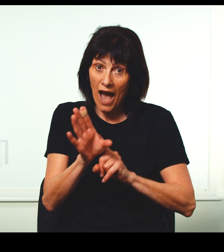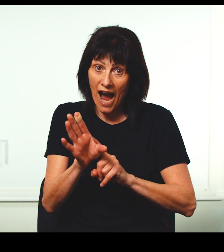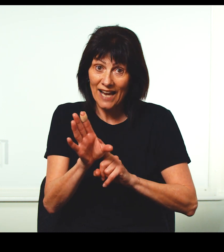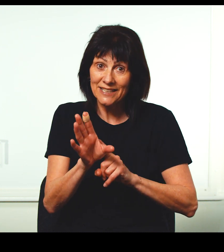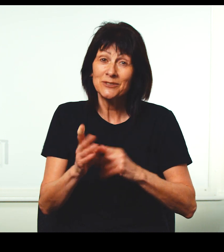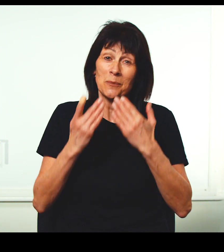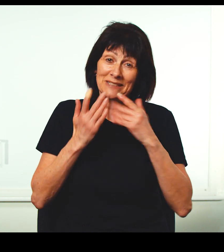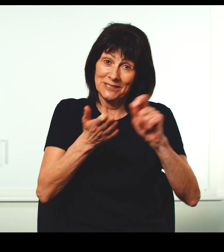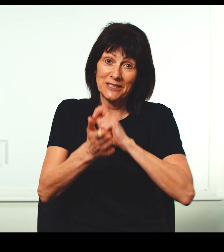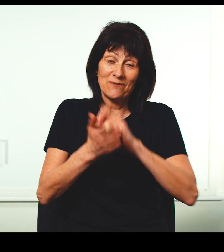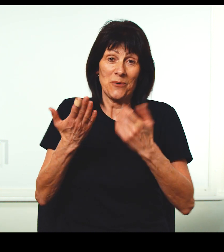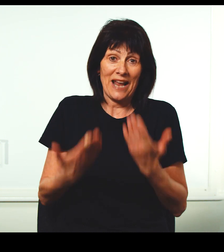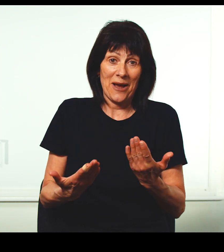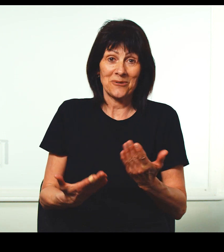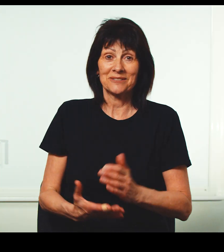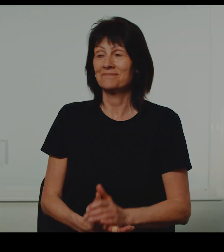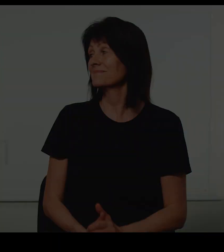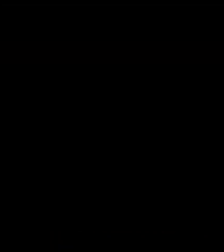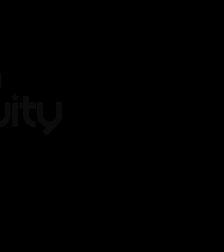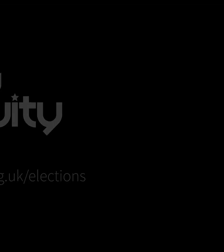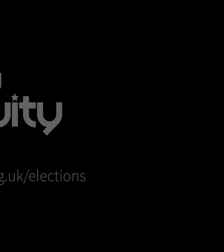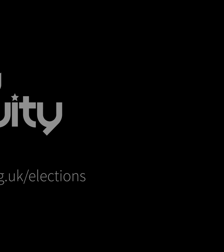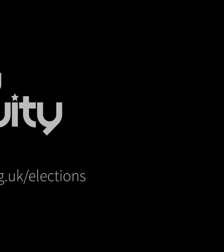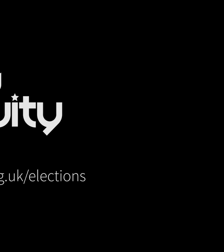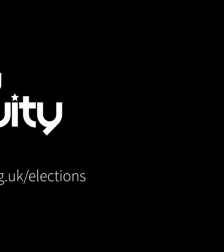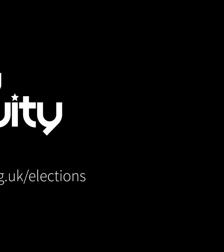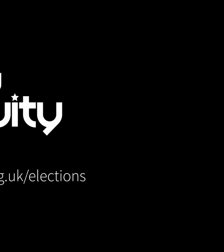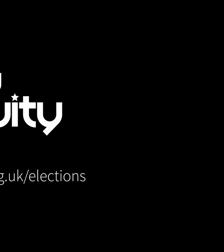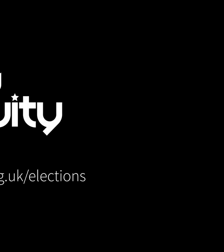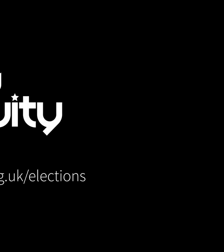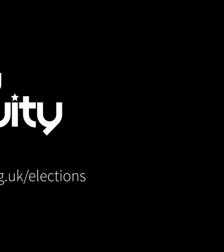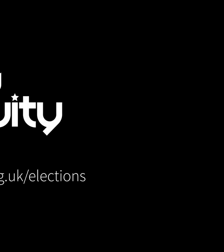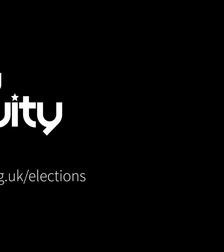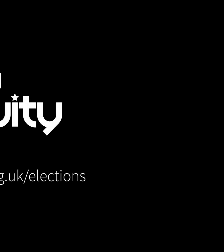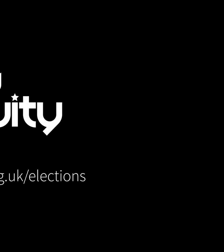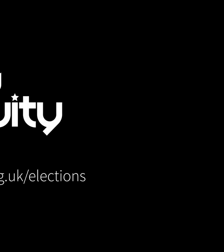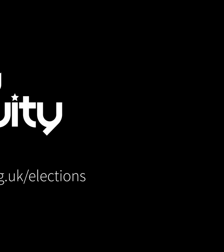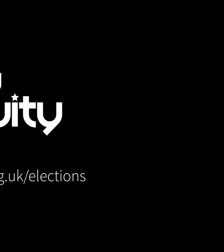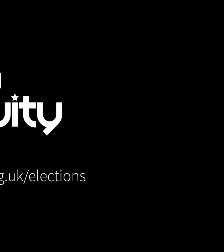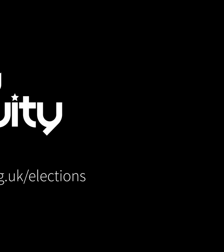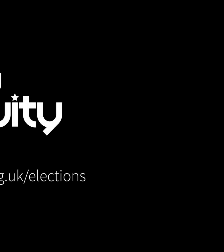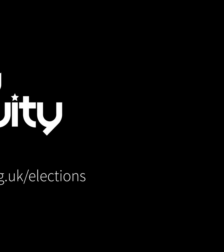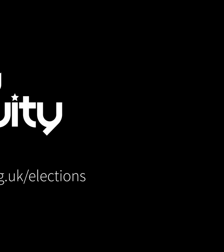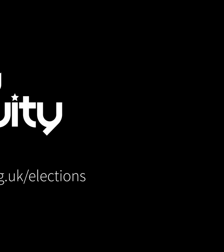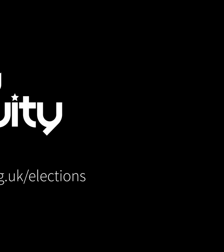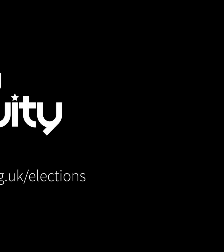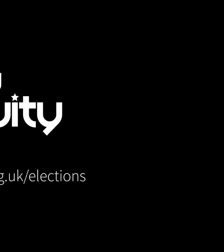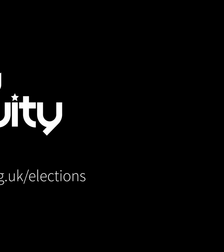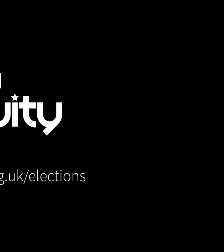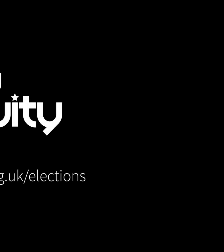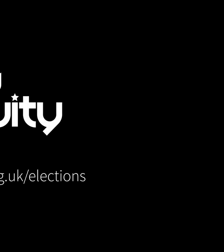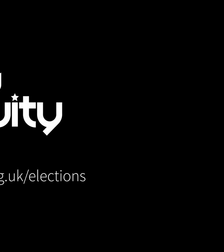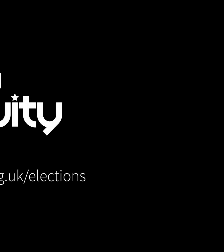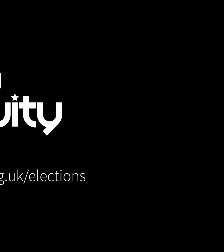please make your vote count. Voting closes at noon on the 12th of July and details are on the screen.